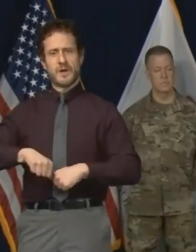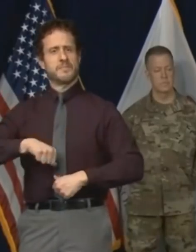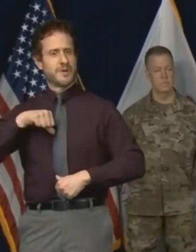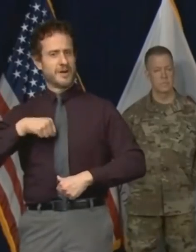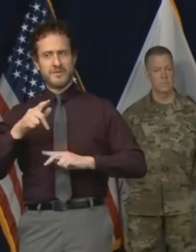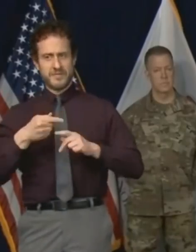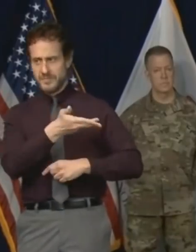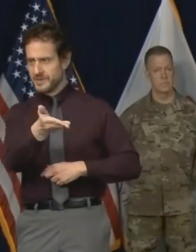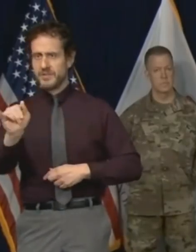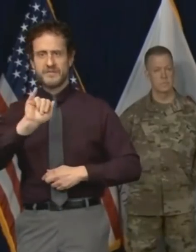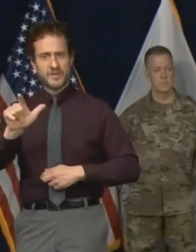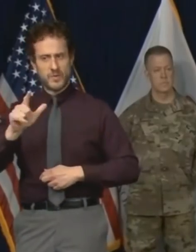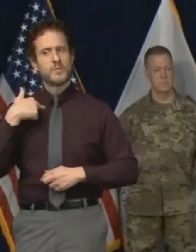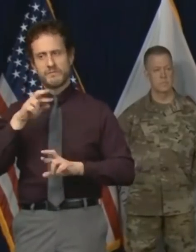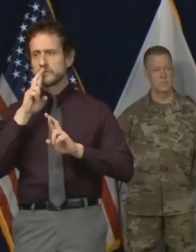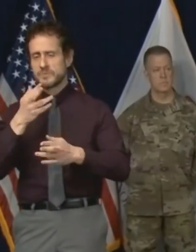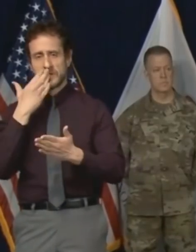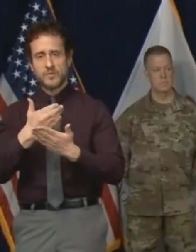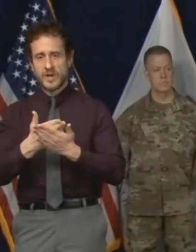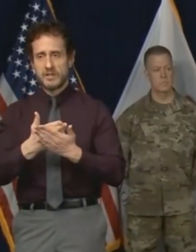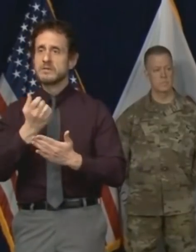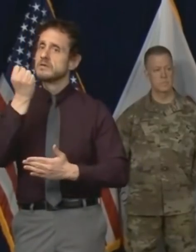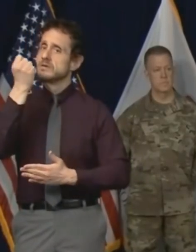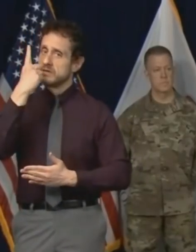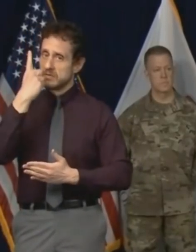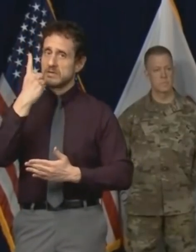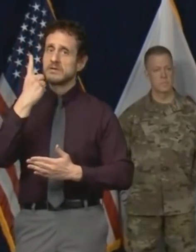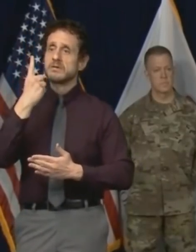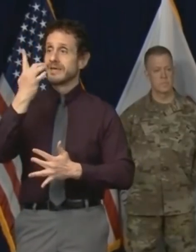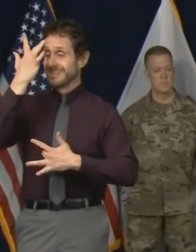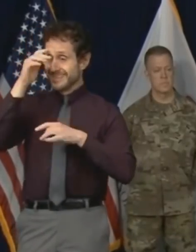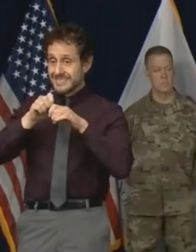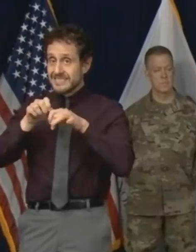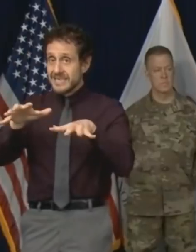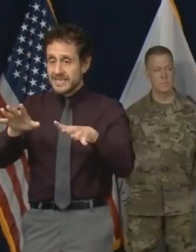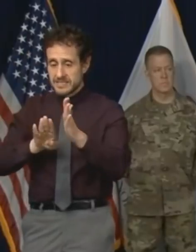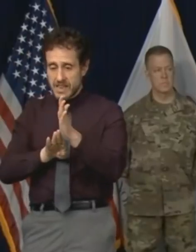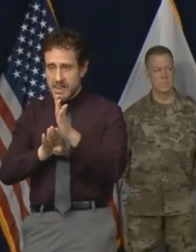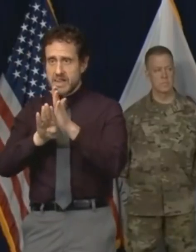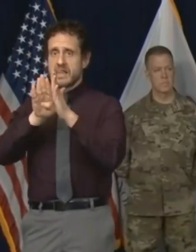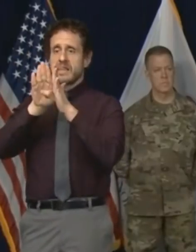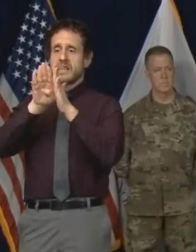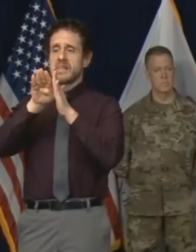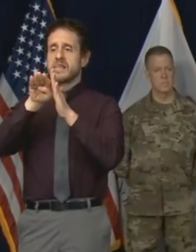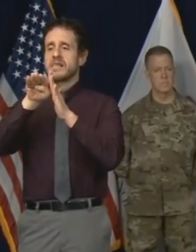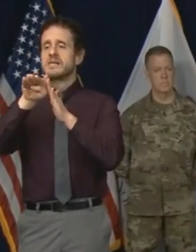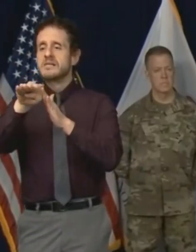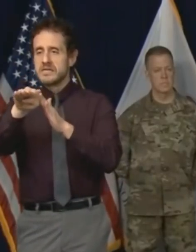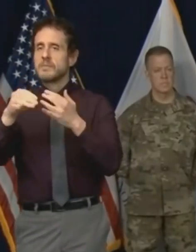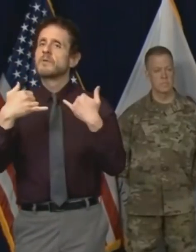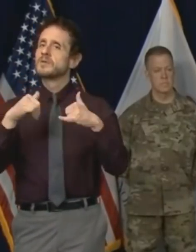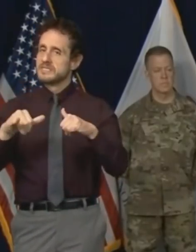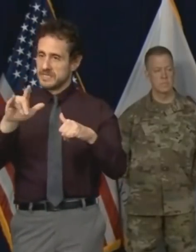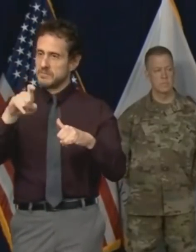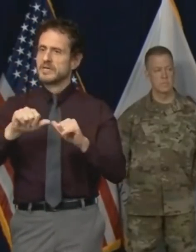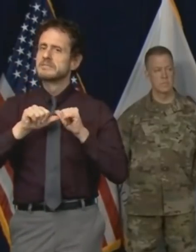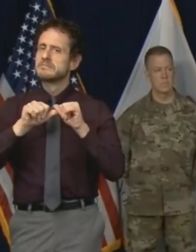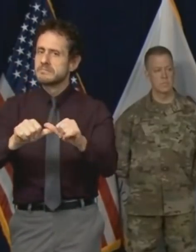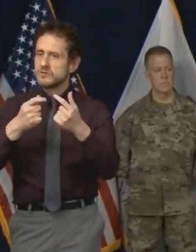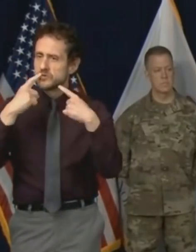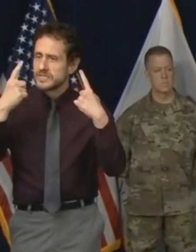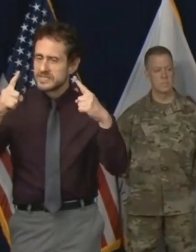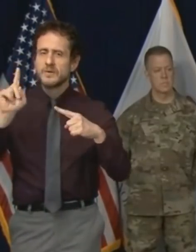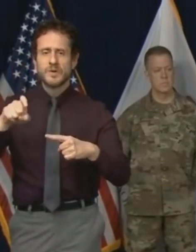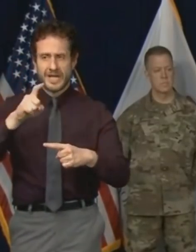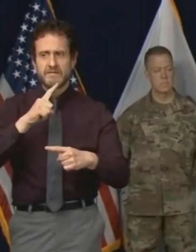But make no mistake even though we are flattening the curve. We still have a ways to go. And we have to tough this out together.